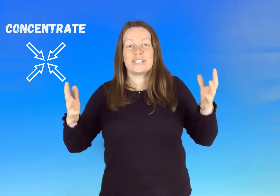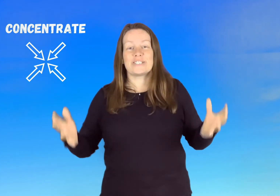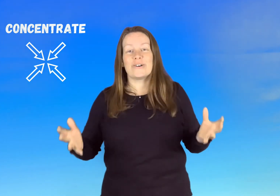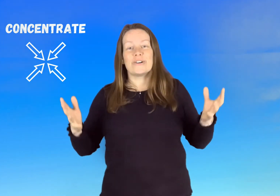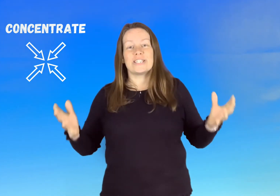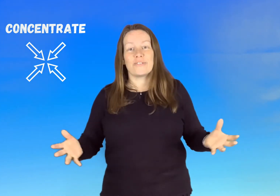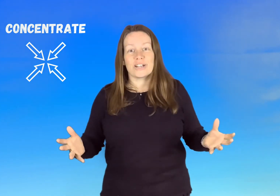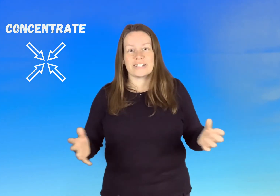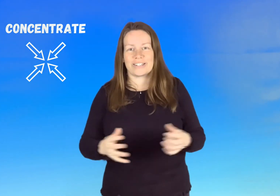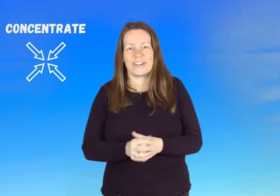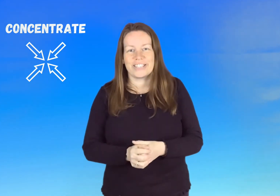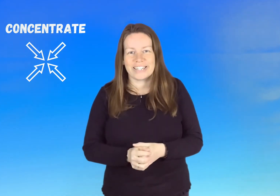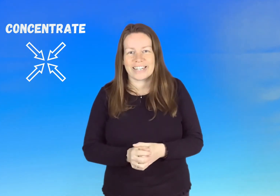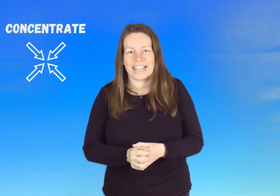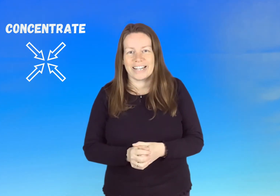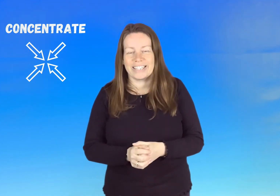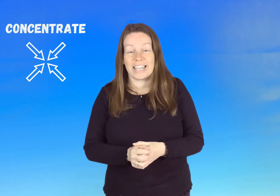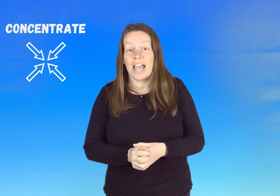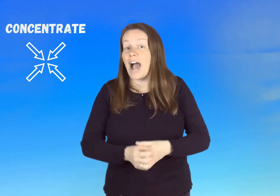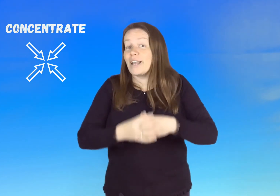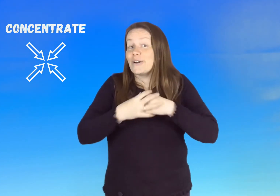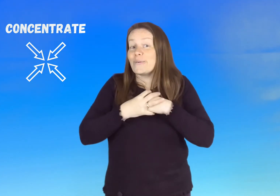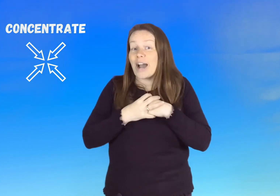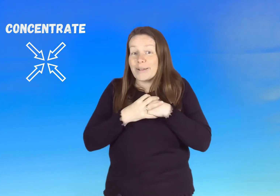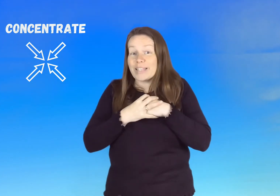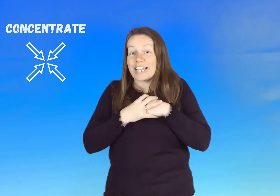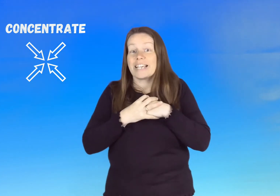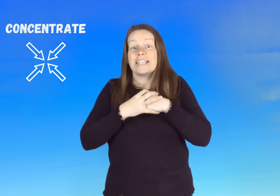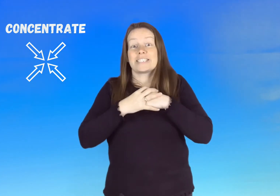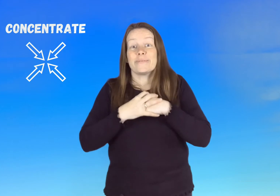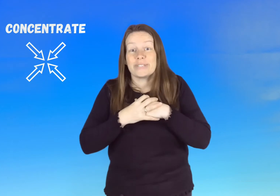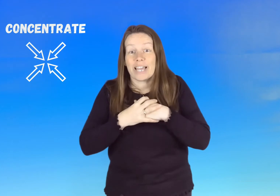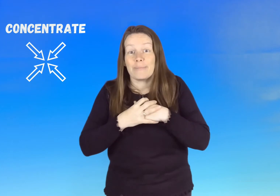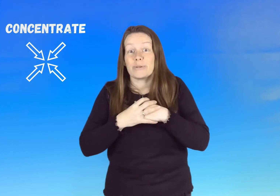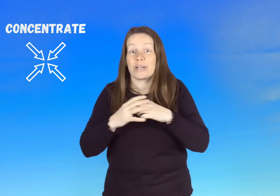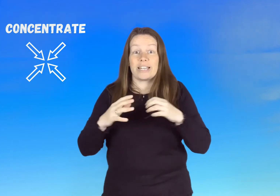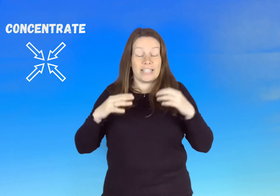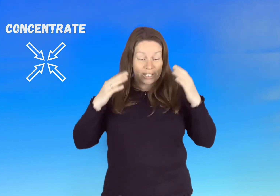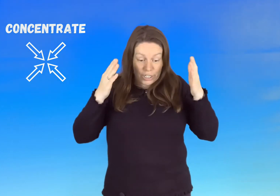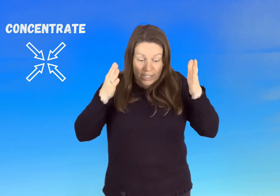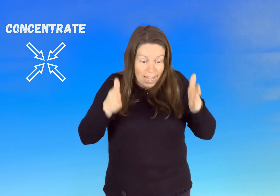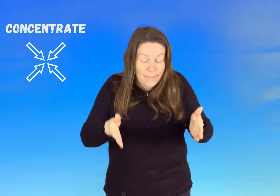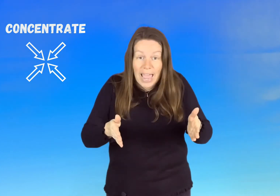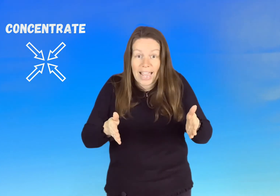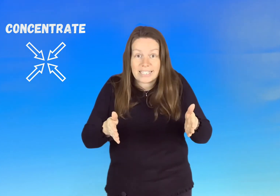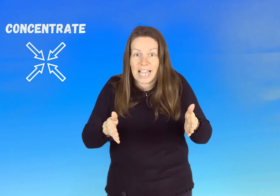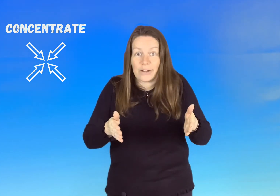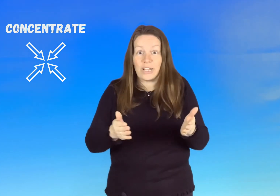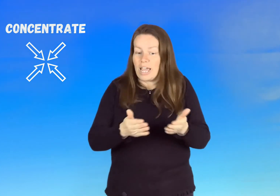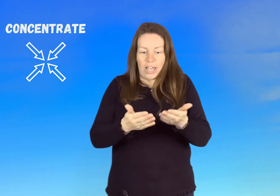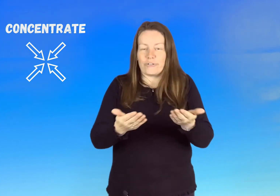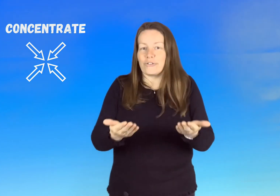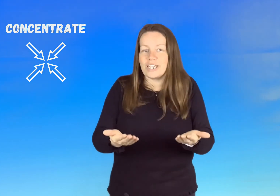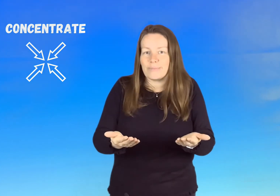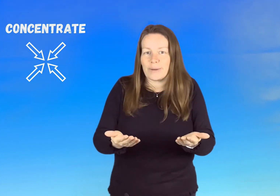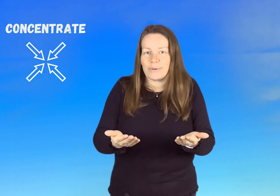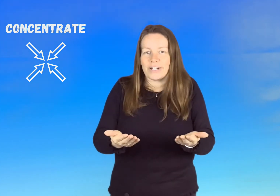so difficult to concentrate can't it i know what i'm like sometimes when i need to just get my head down and read my book